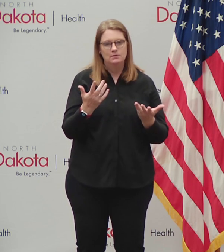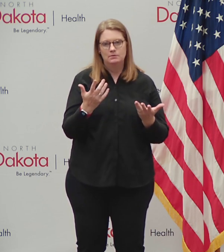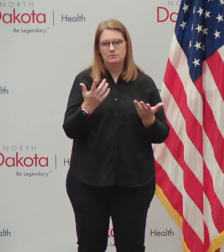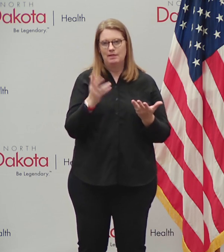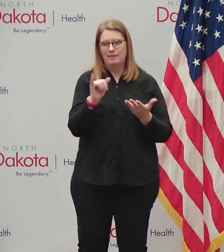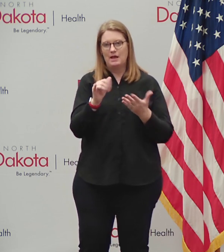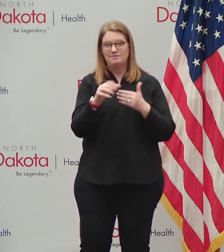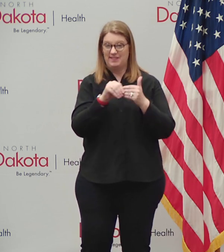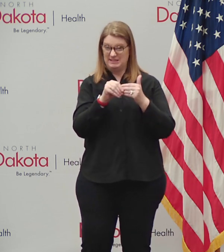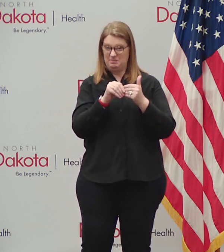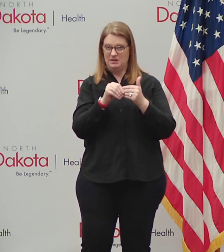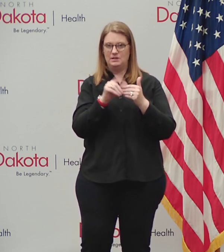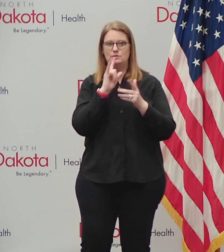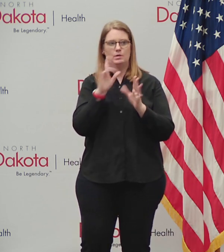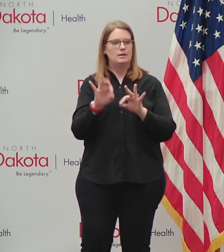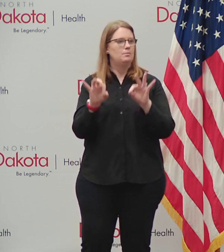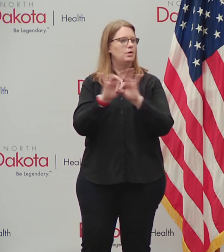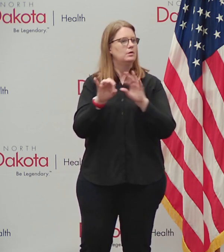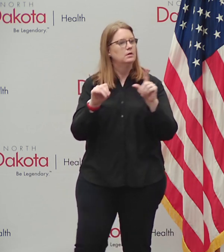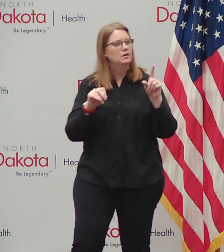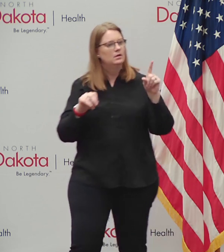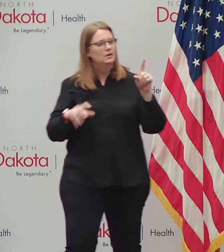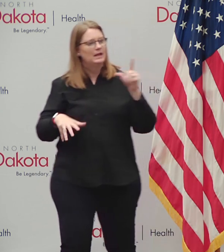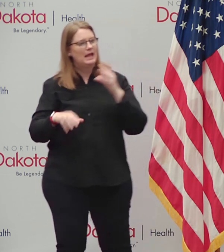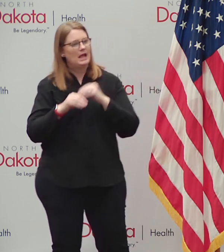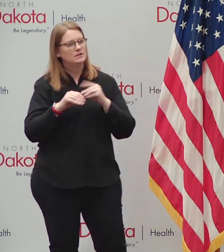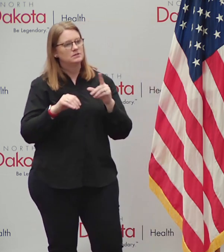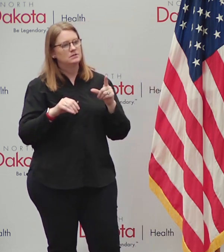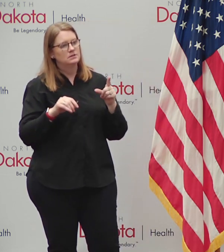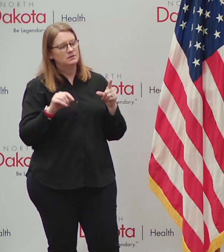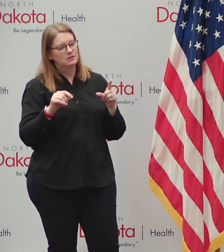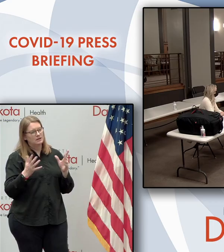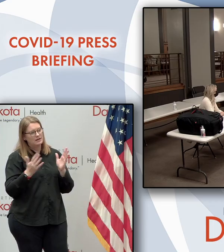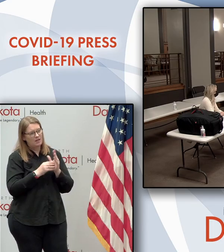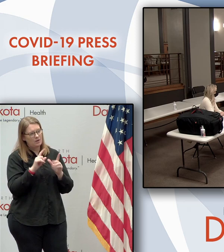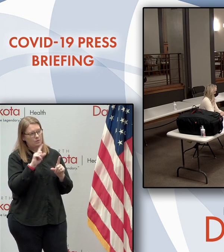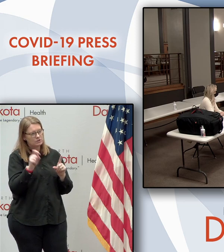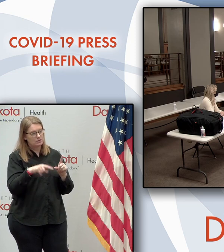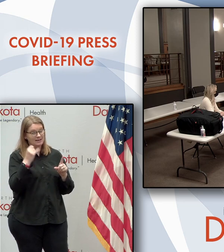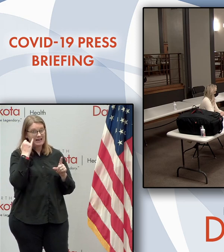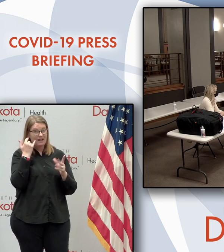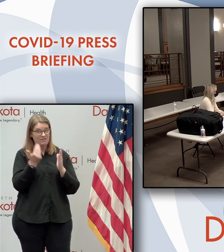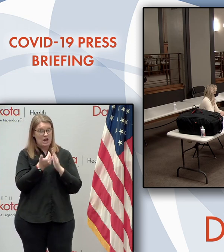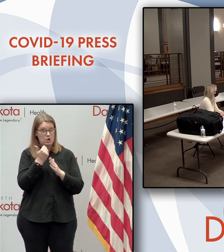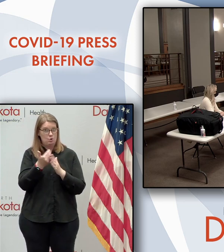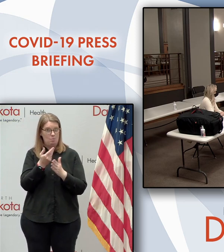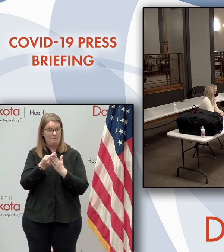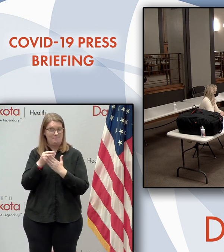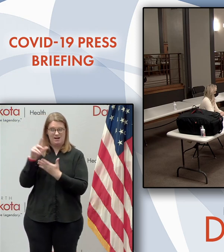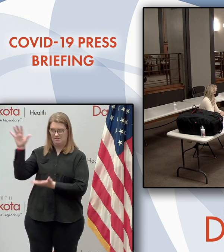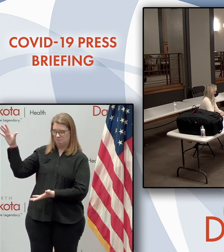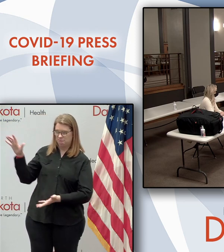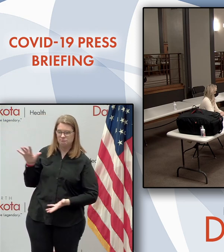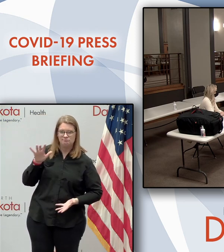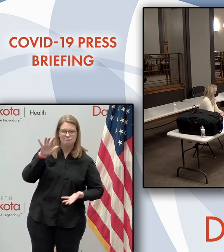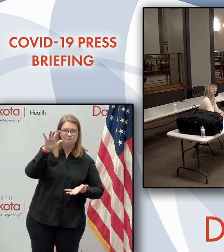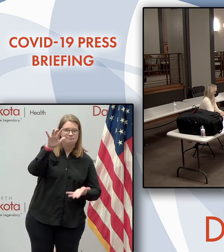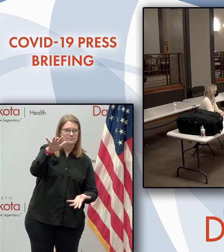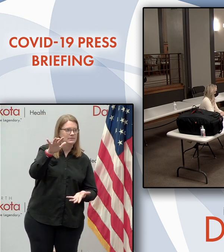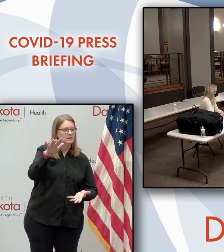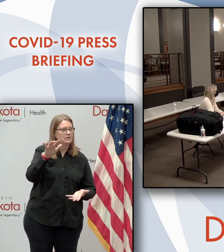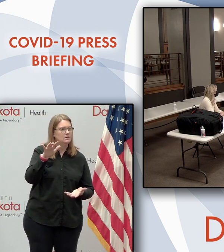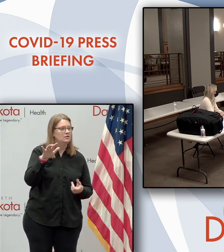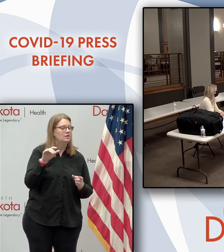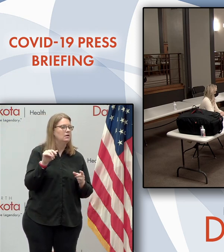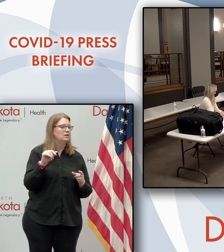really key. If I can quickly follow up, Governor, if that new stimulus package does come in, will it need to